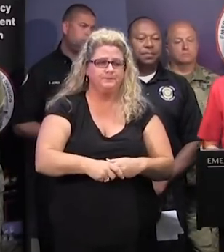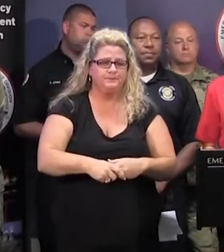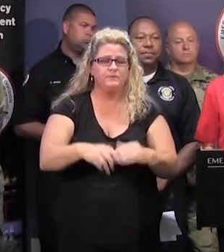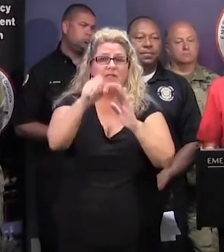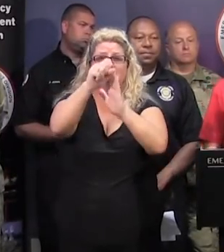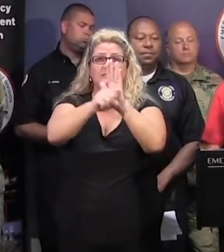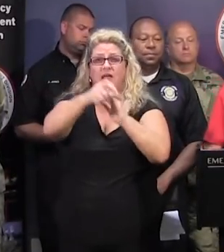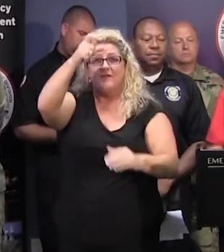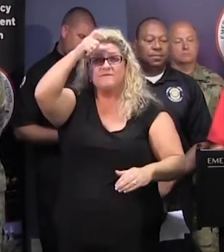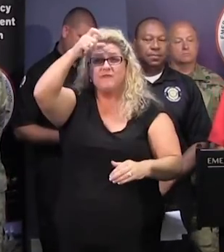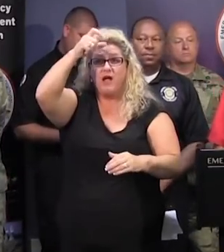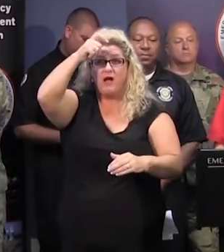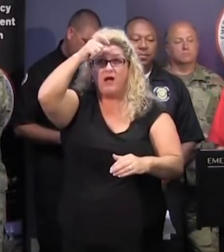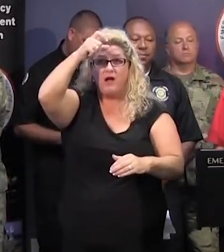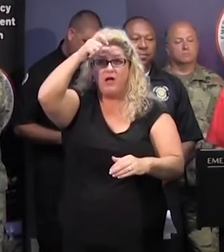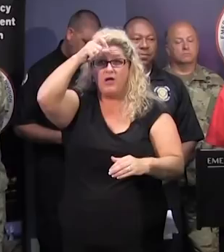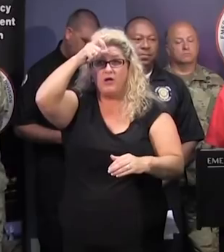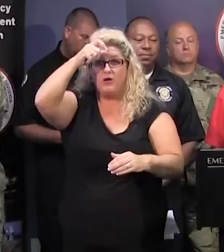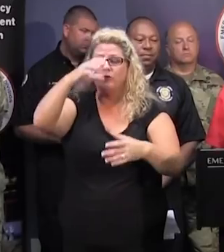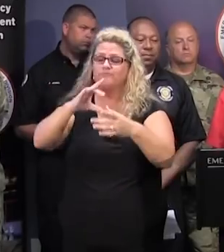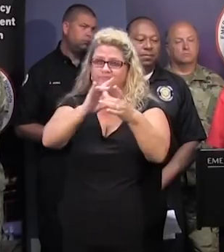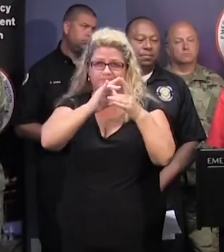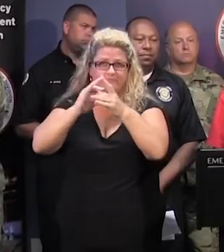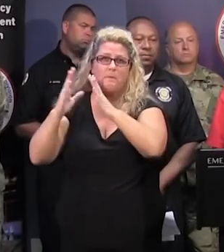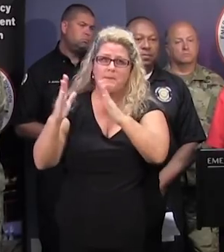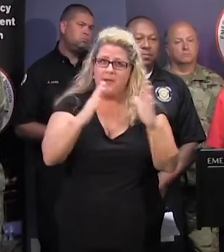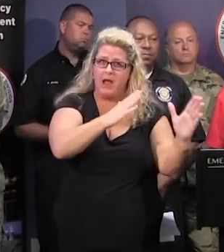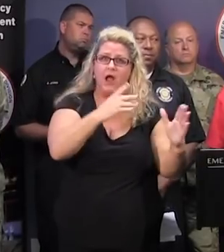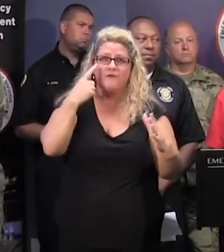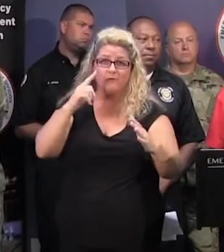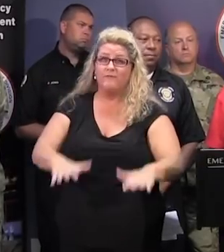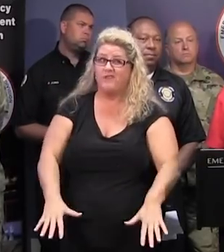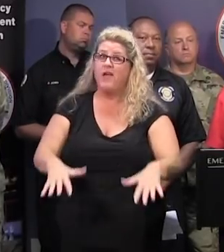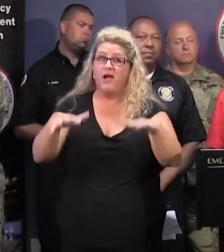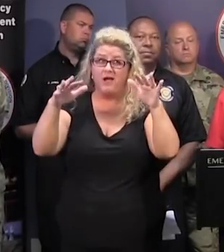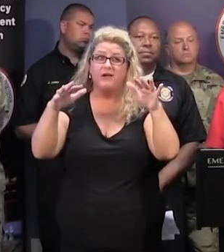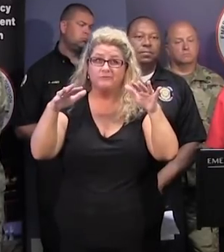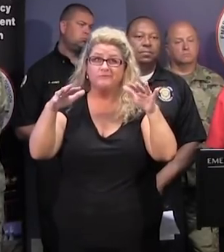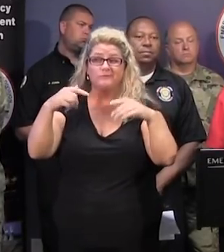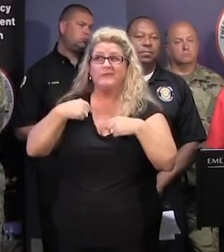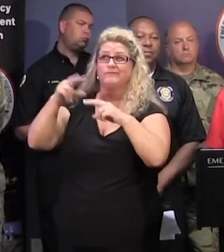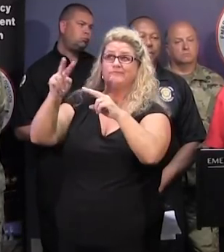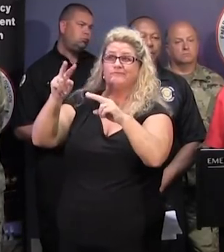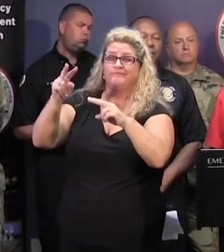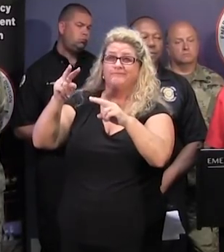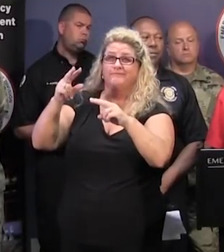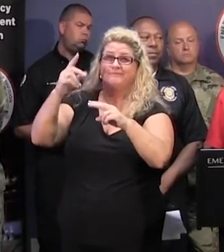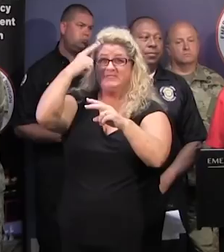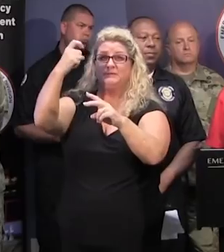State fire continues to coordinate and prepare for the flooding that we anticipate with this storm. We now have